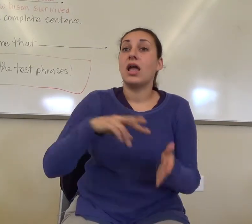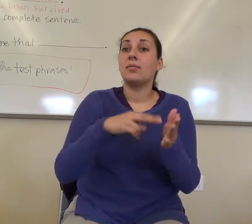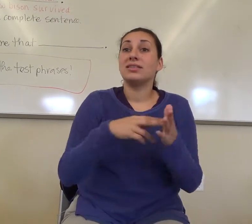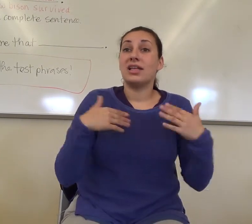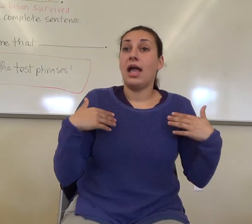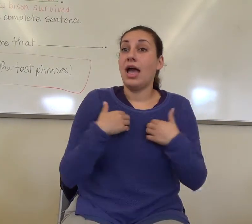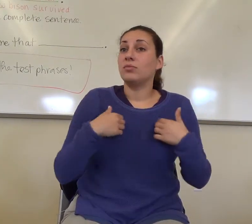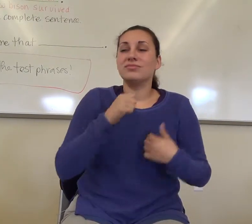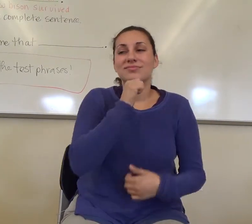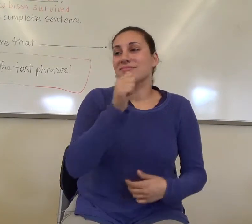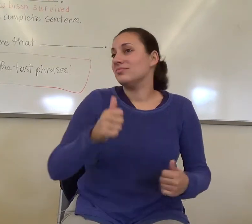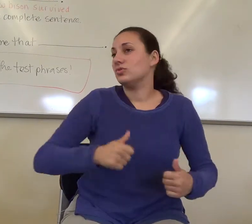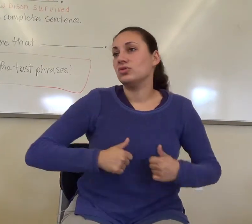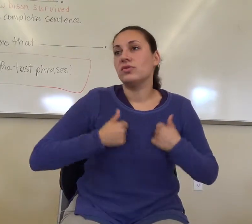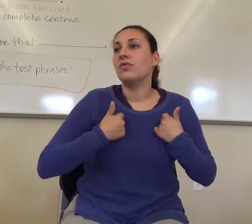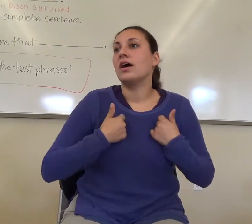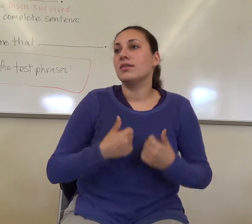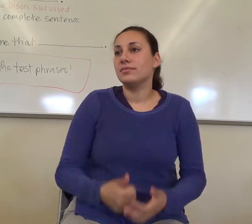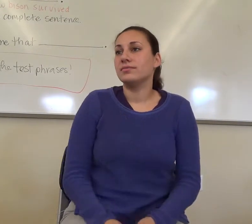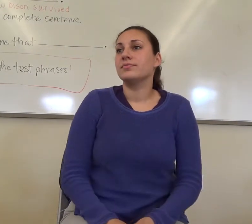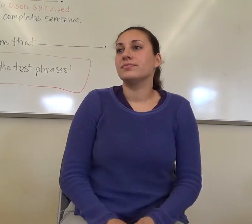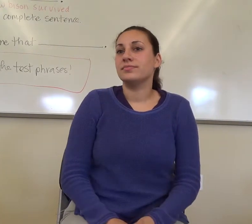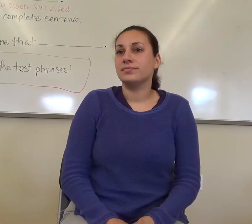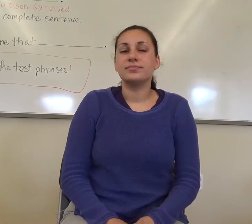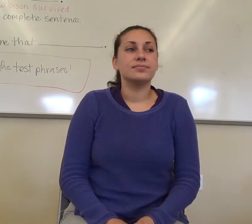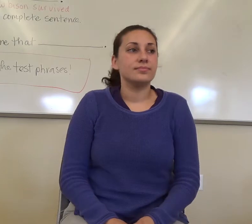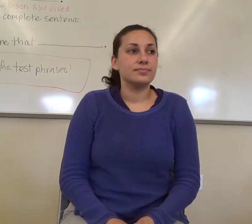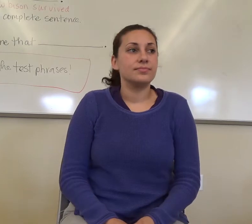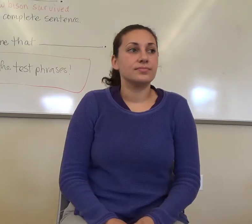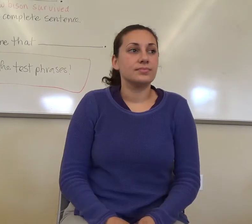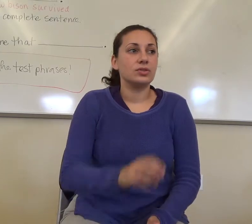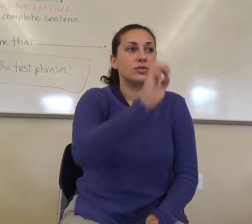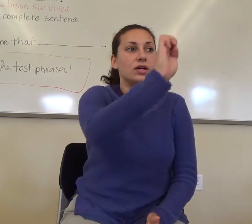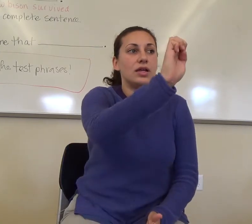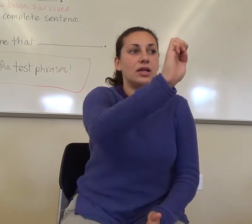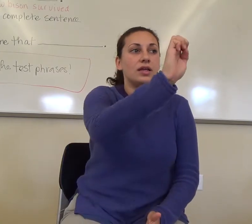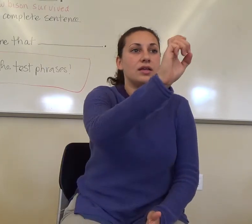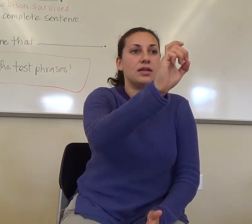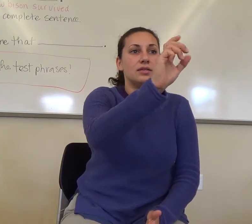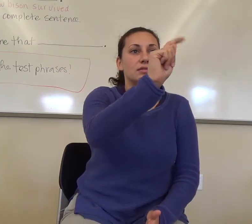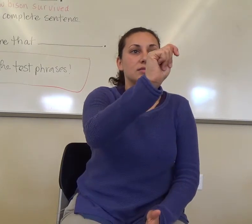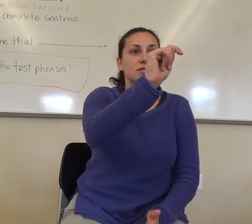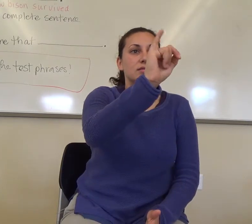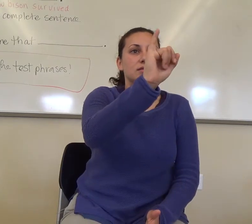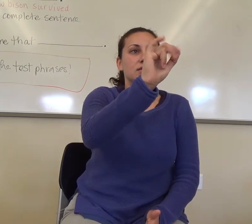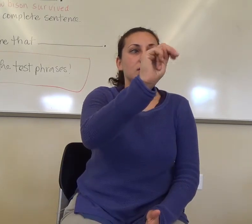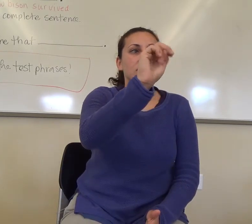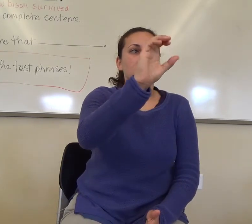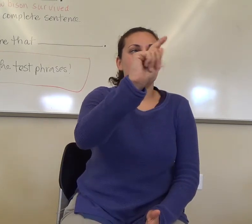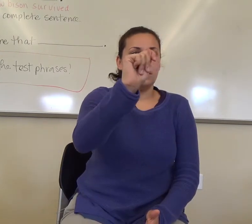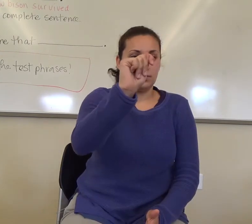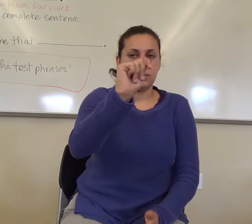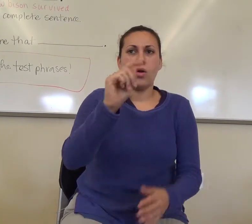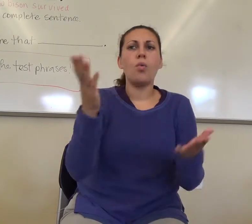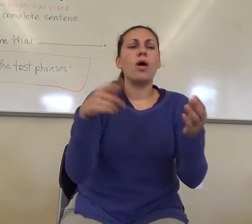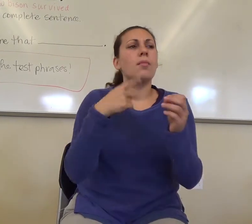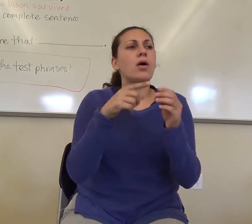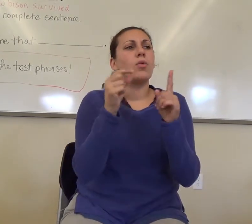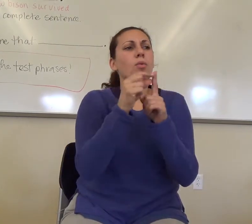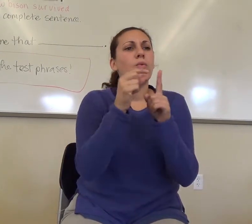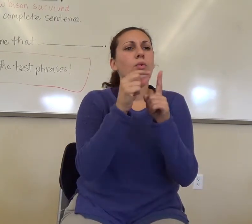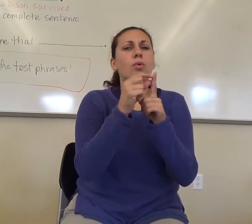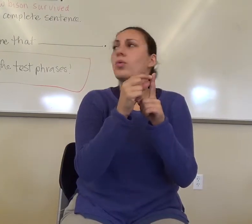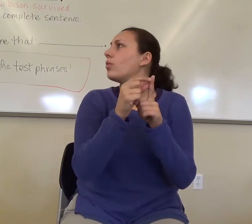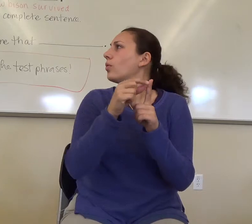survive. So, this is a reference. Okay. Um, what about grow, grow